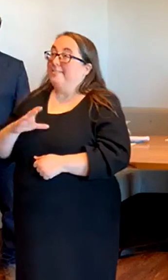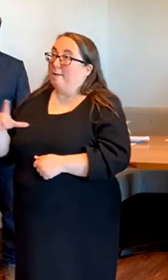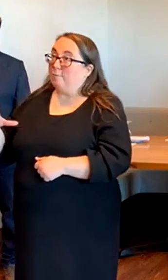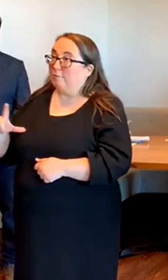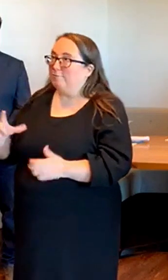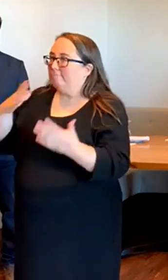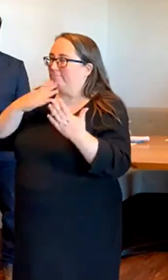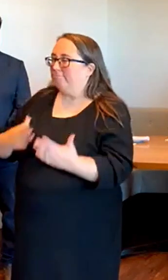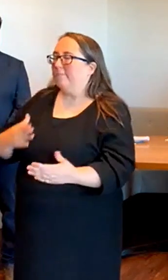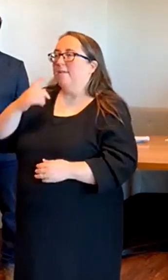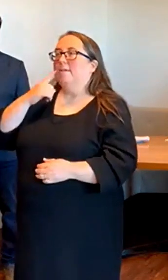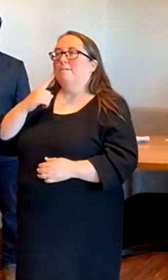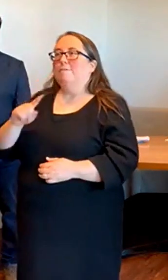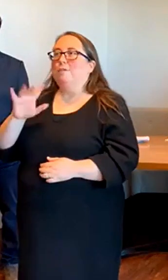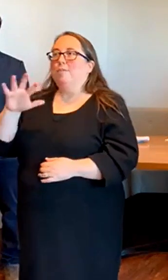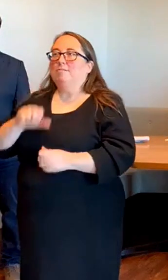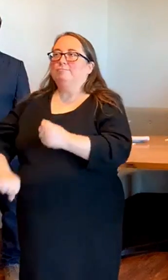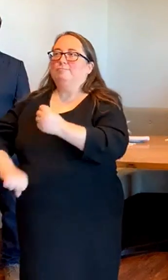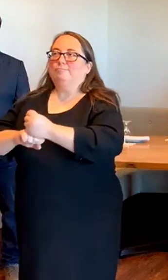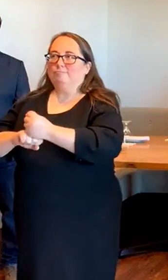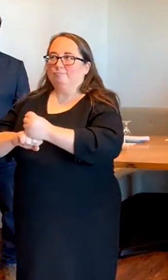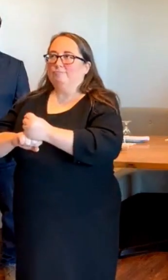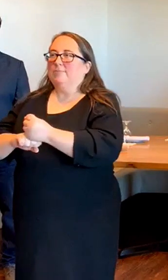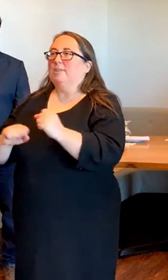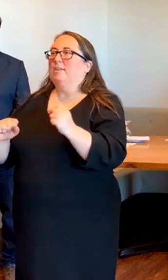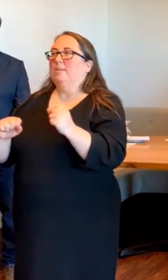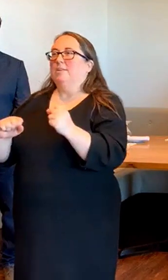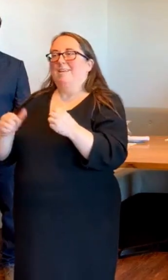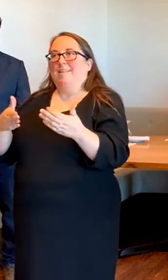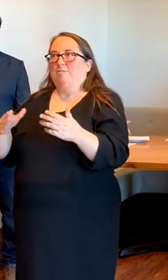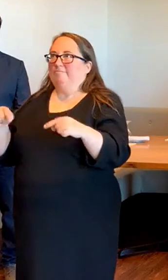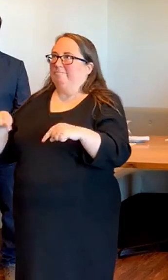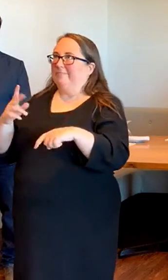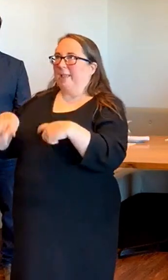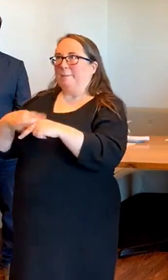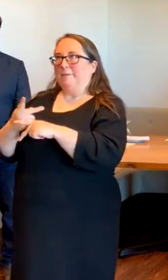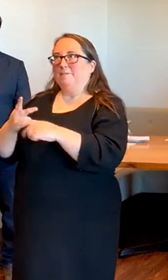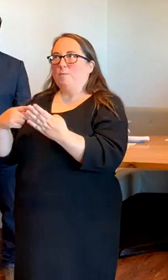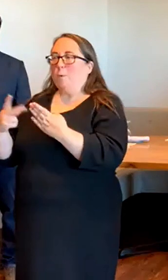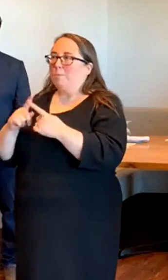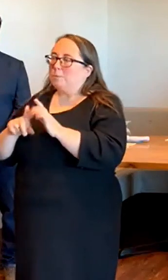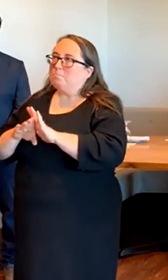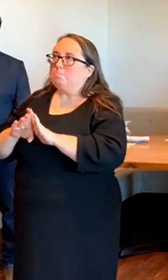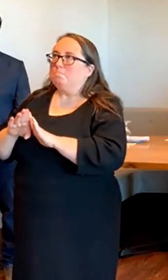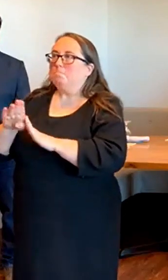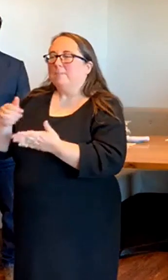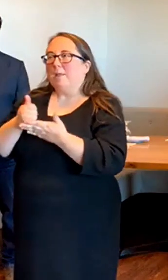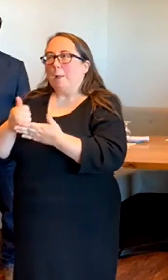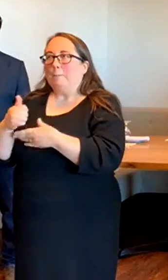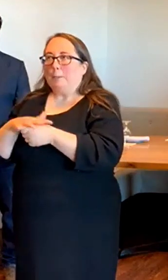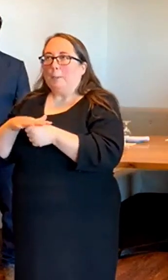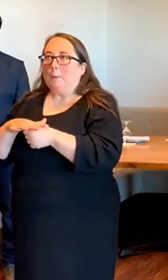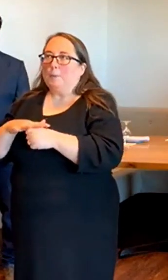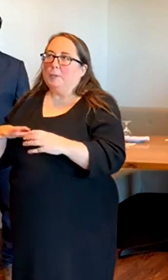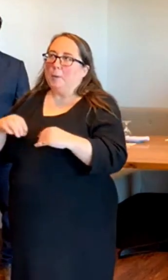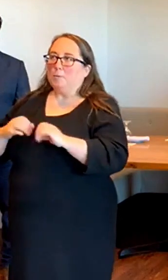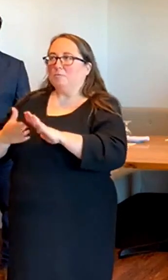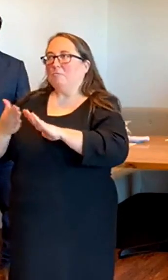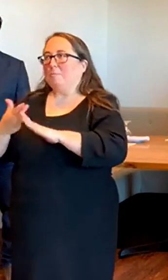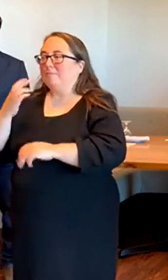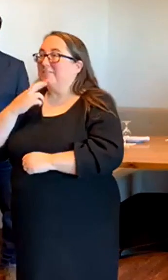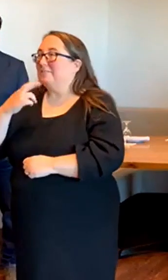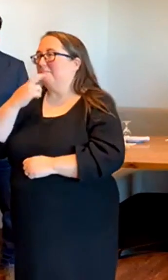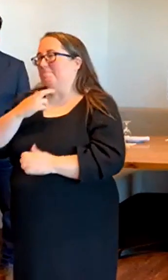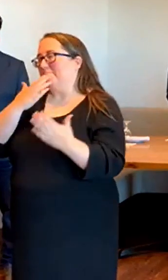support that allows programs like Restaurant Weeks to thrive and help our locally owned and operated restaurants. I would like to